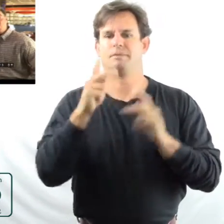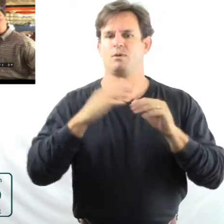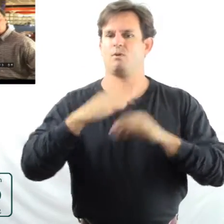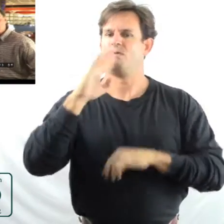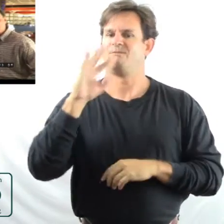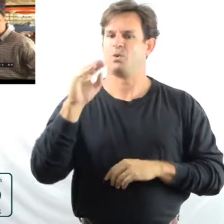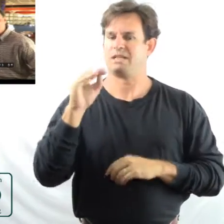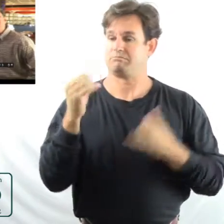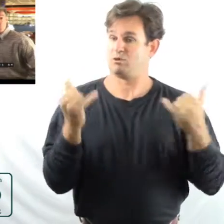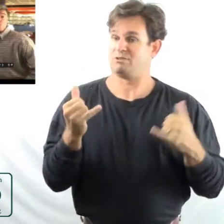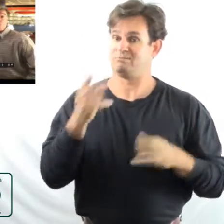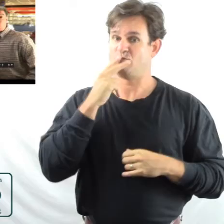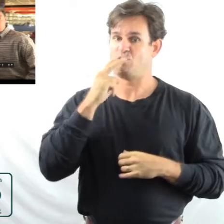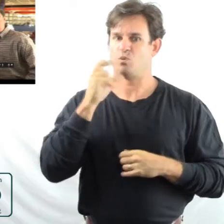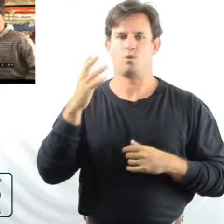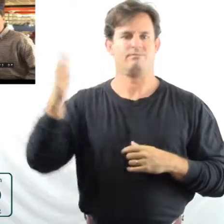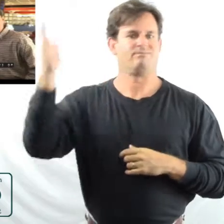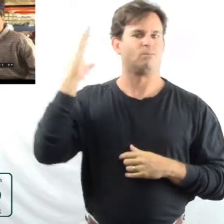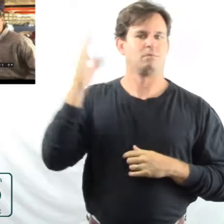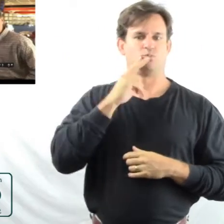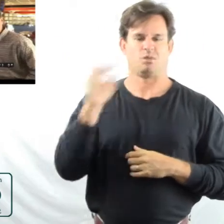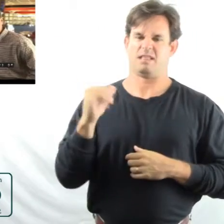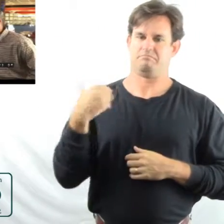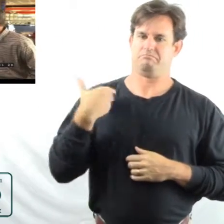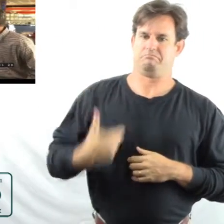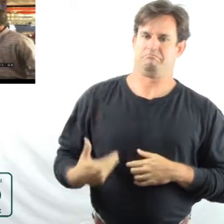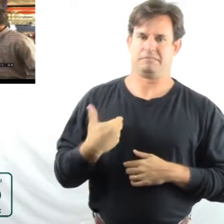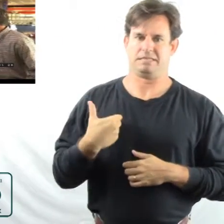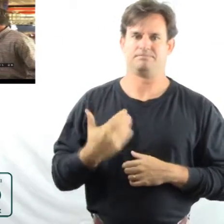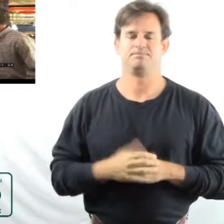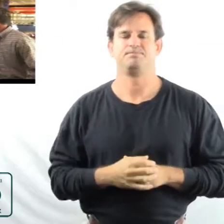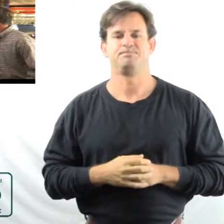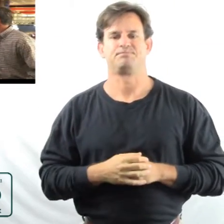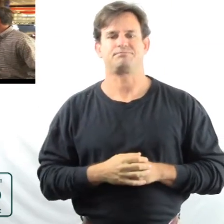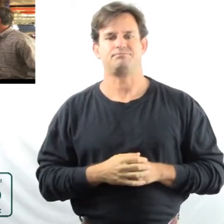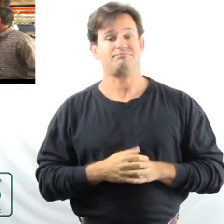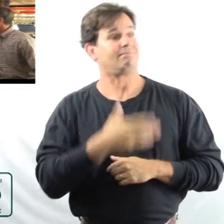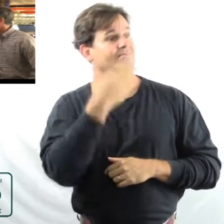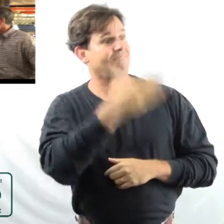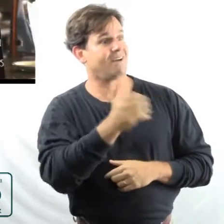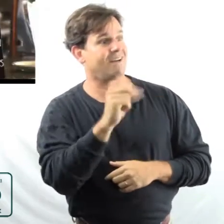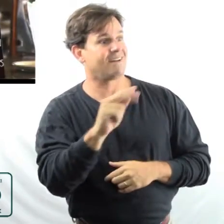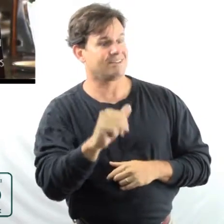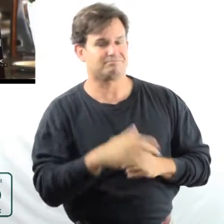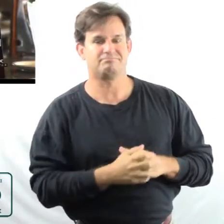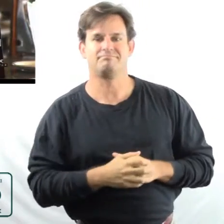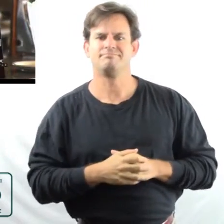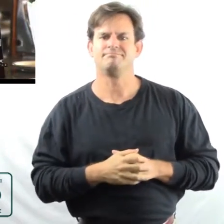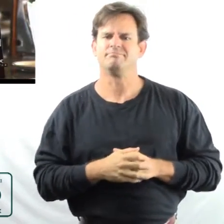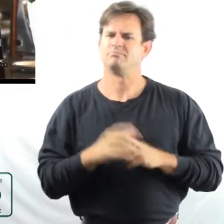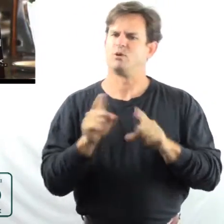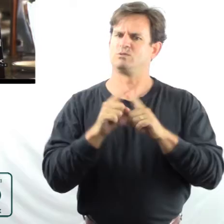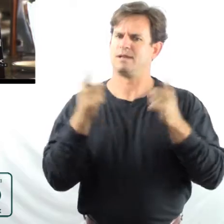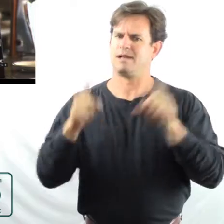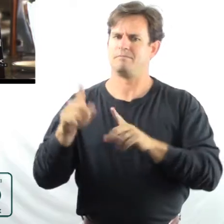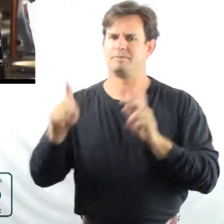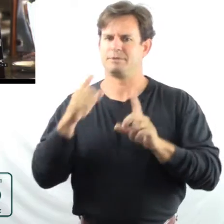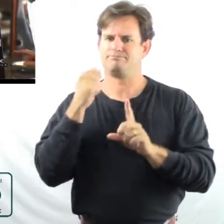smokers or former smokers like me. Hey, thanks, Anna. It can also occur in people that have had long-term